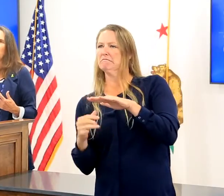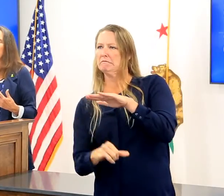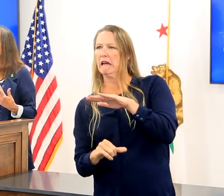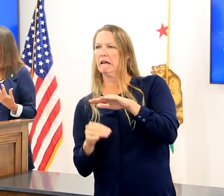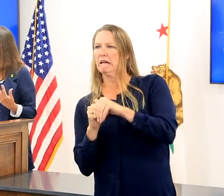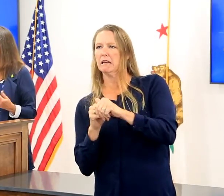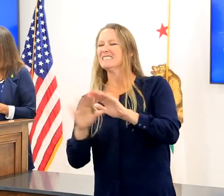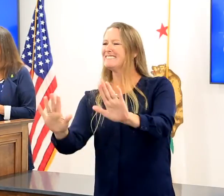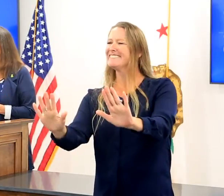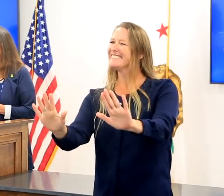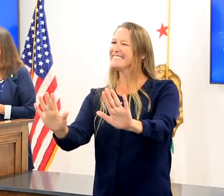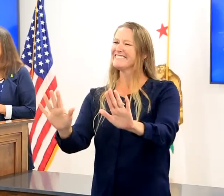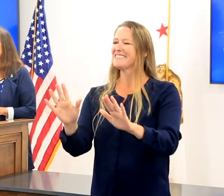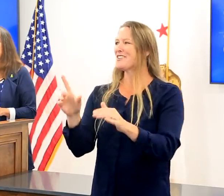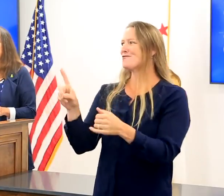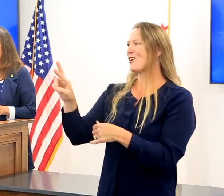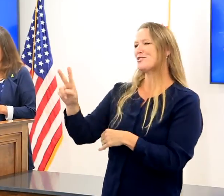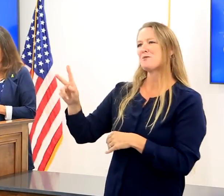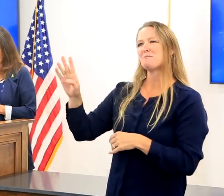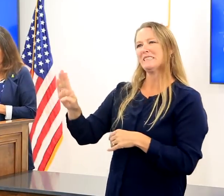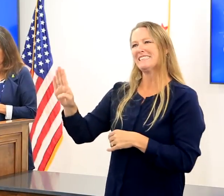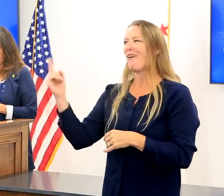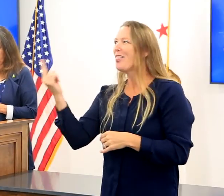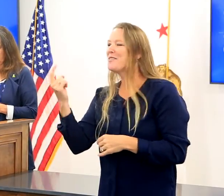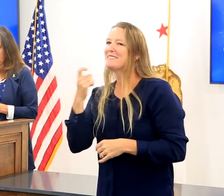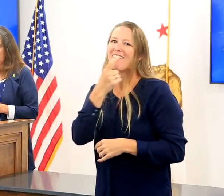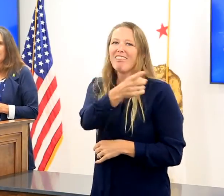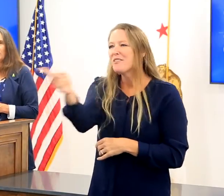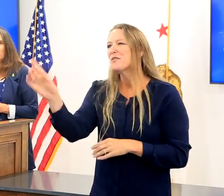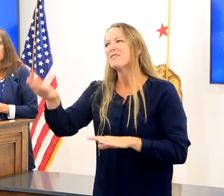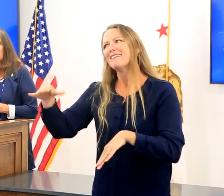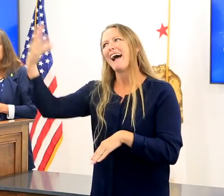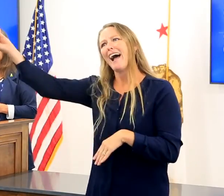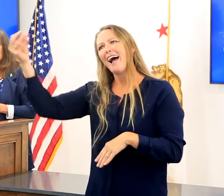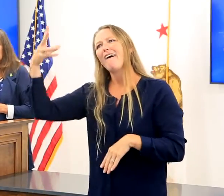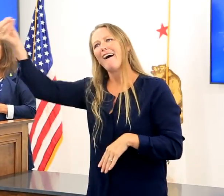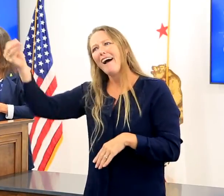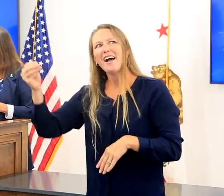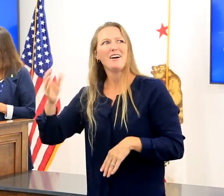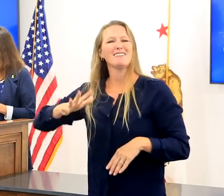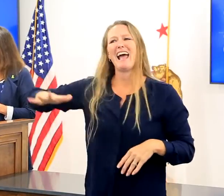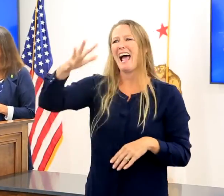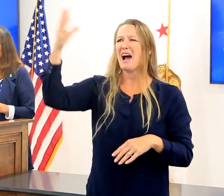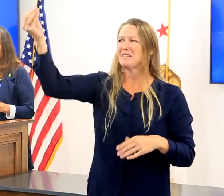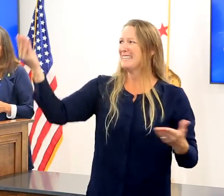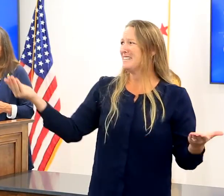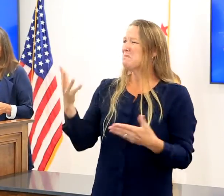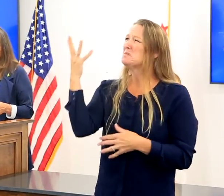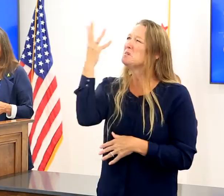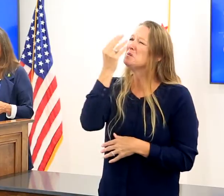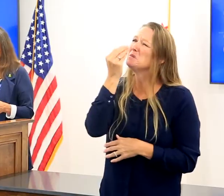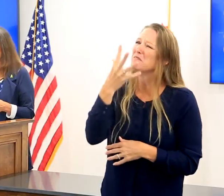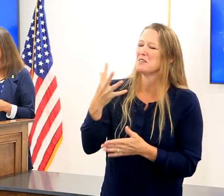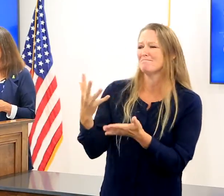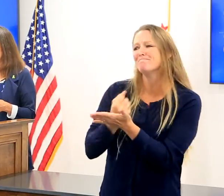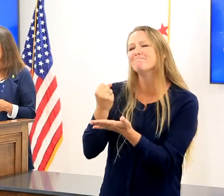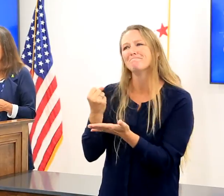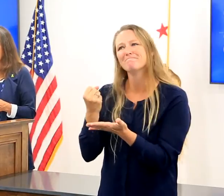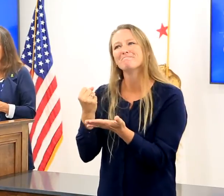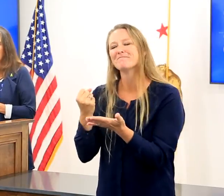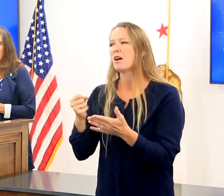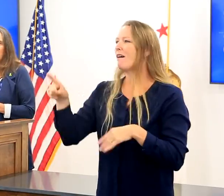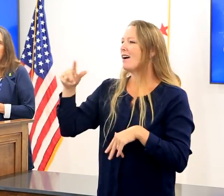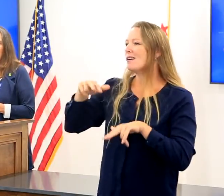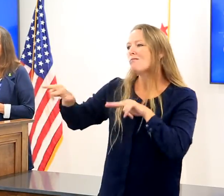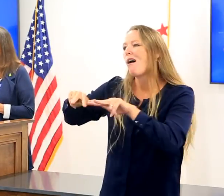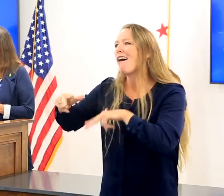breathe fresh air. We live in such a beautiful county. Take advantage of it. Exercise. Whether indoor exercise or outdoors, walking your